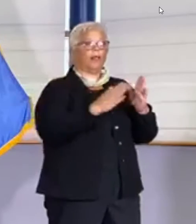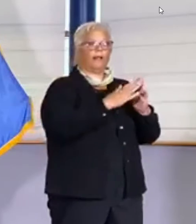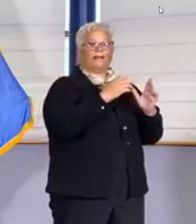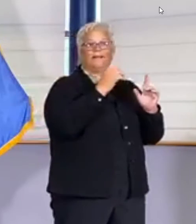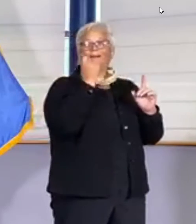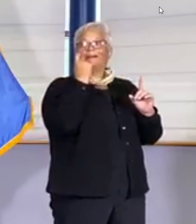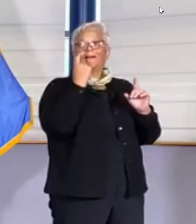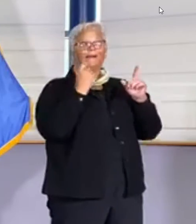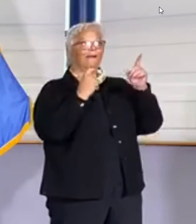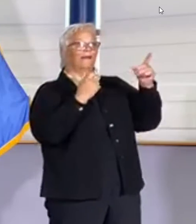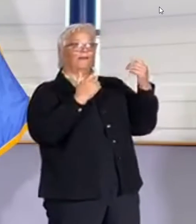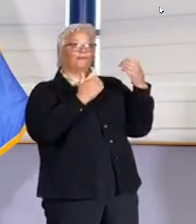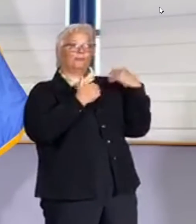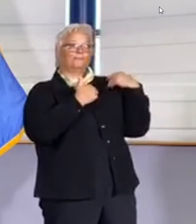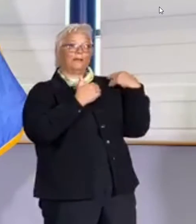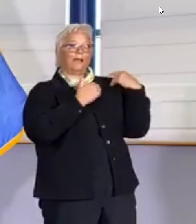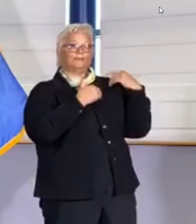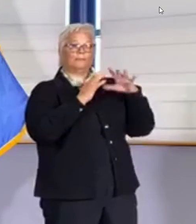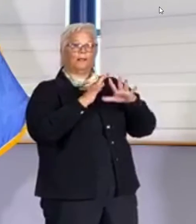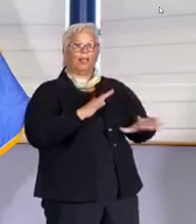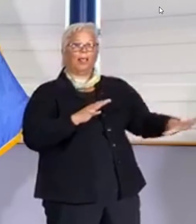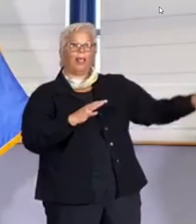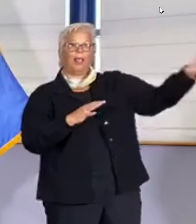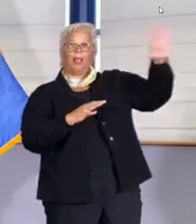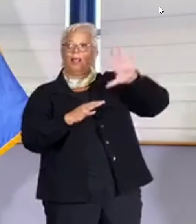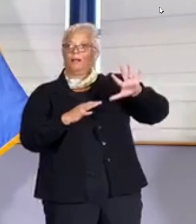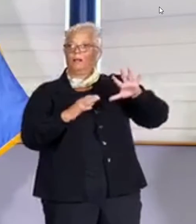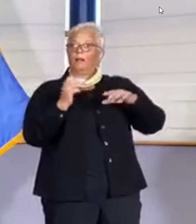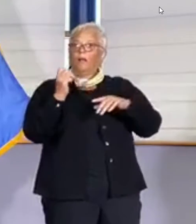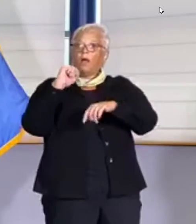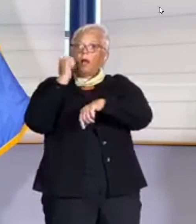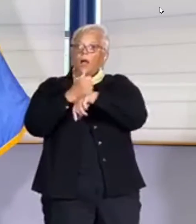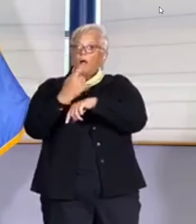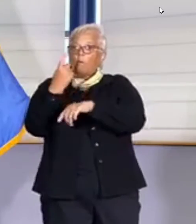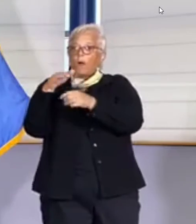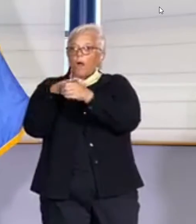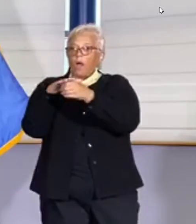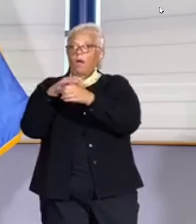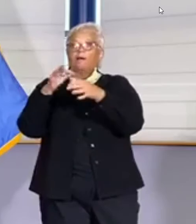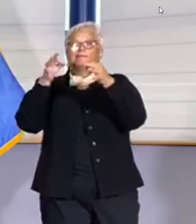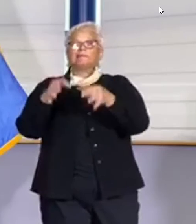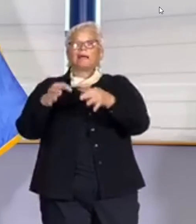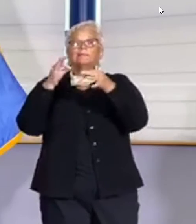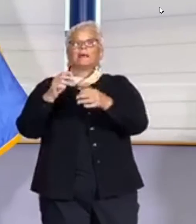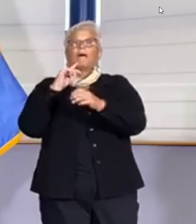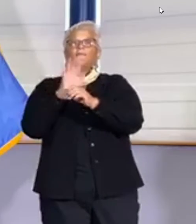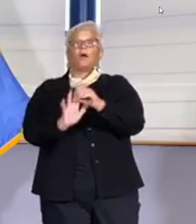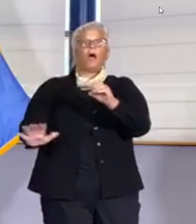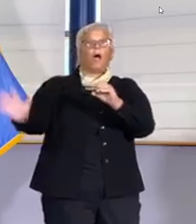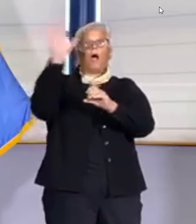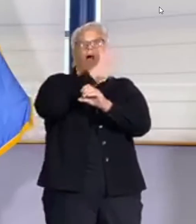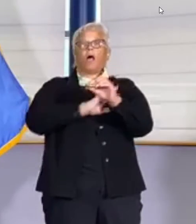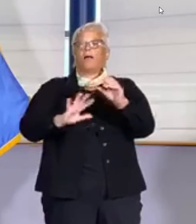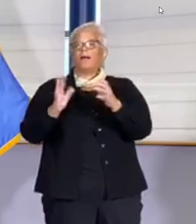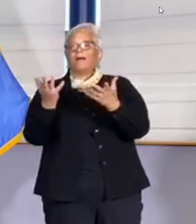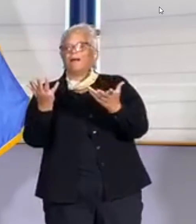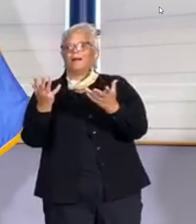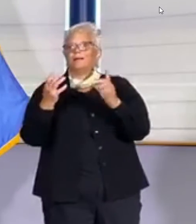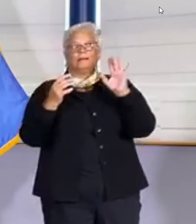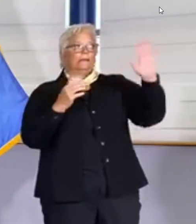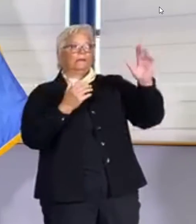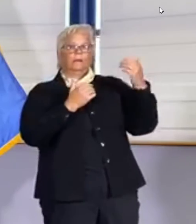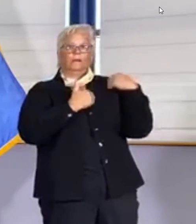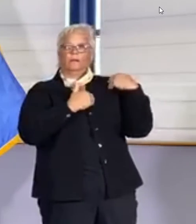here are with the team at the Tulsa Health Department and with our local health care systems. And that's much more specific to